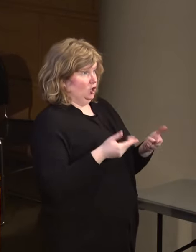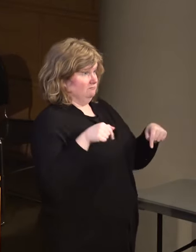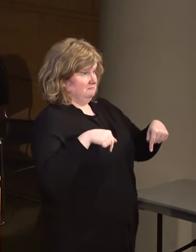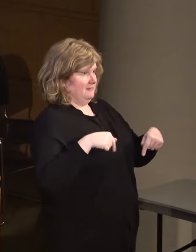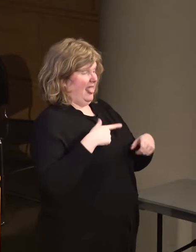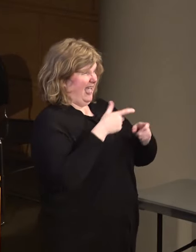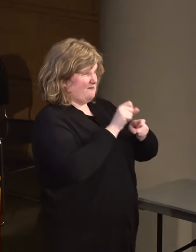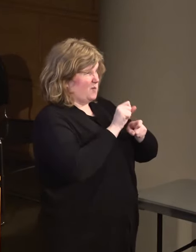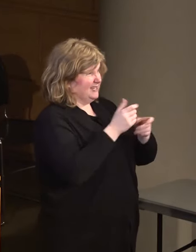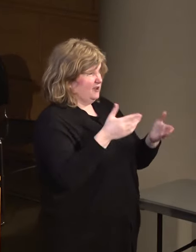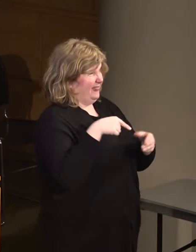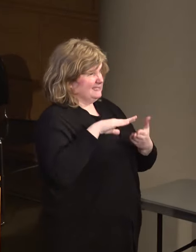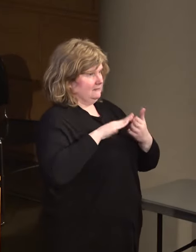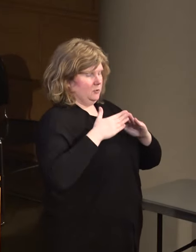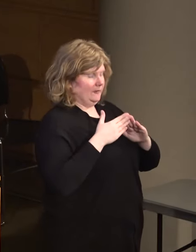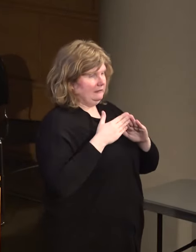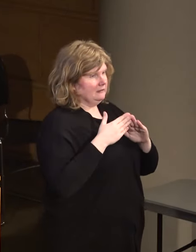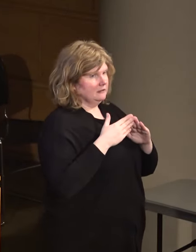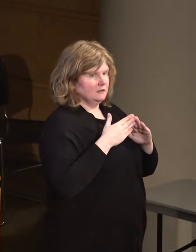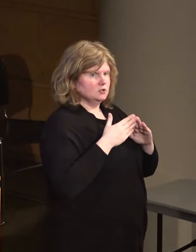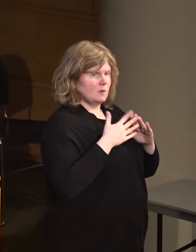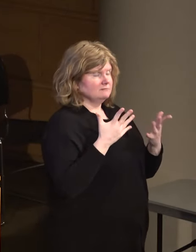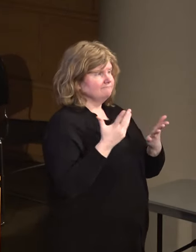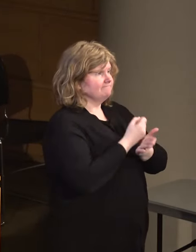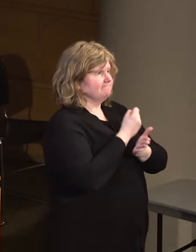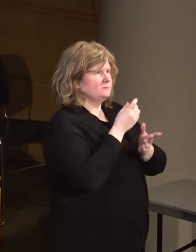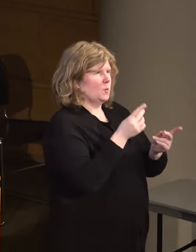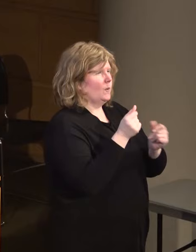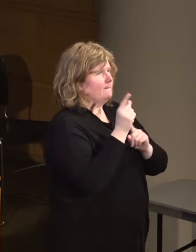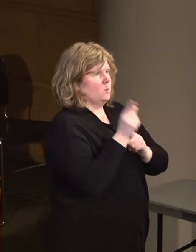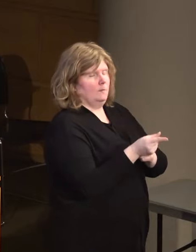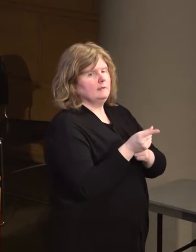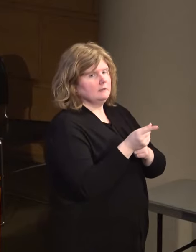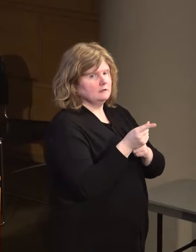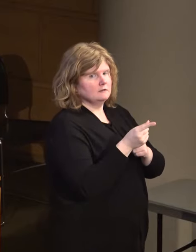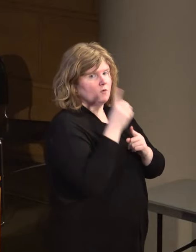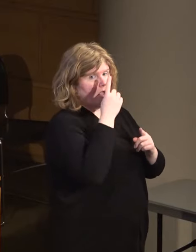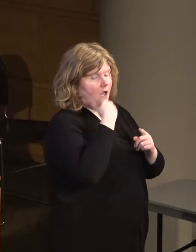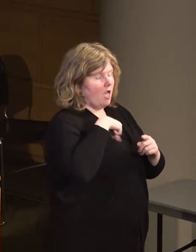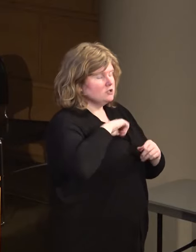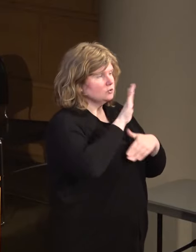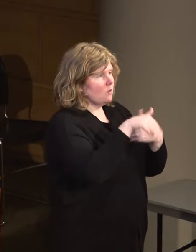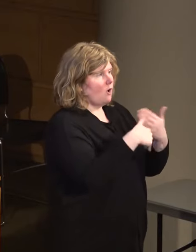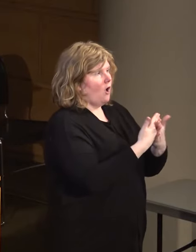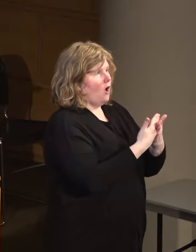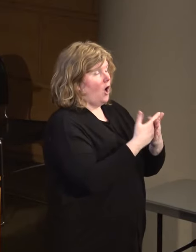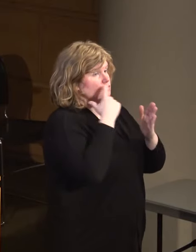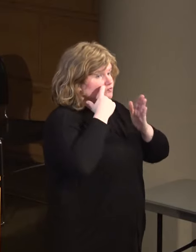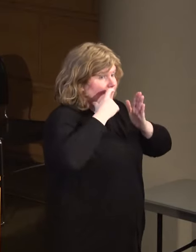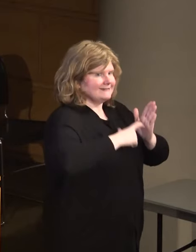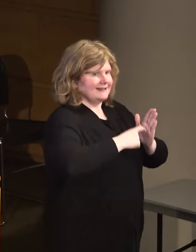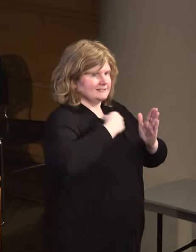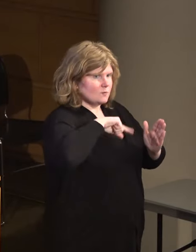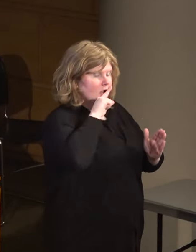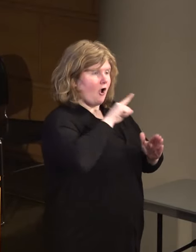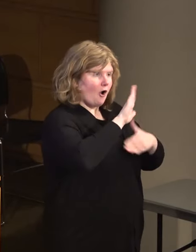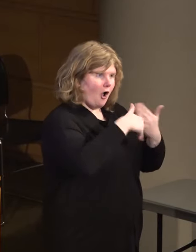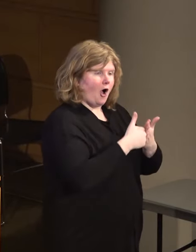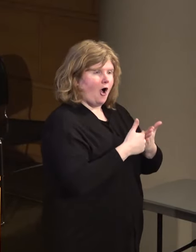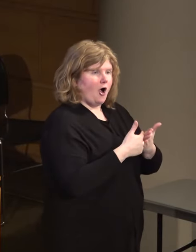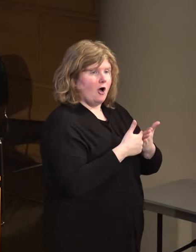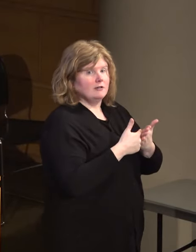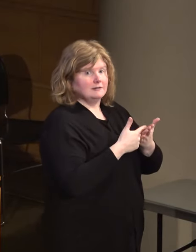I've worked in this community. So, I want to take a quick moment for us to all recognize that we are all standing,